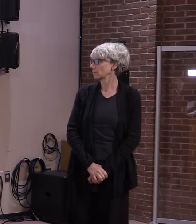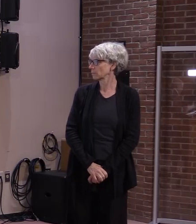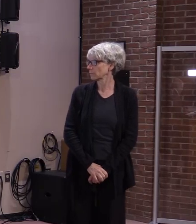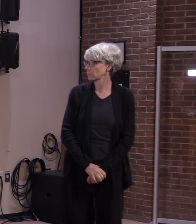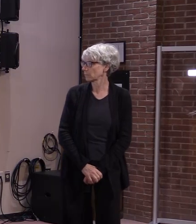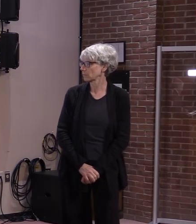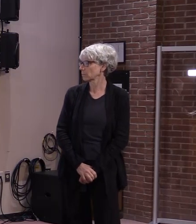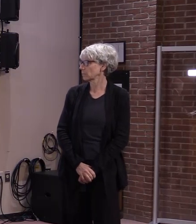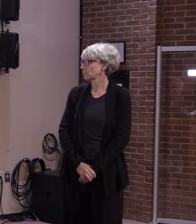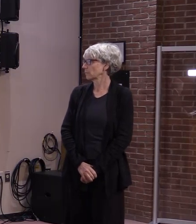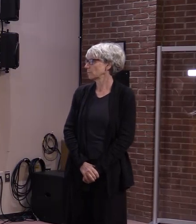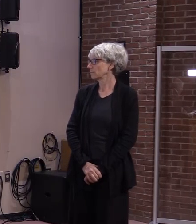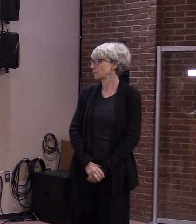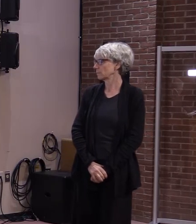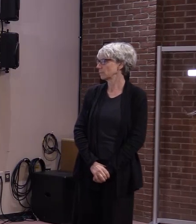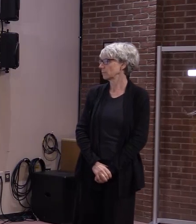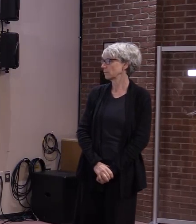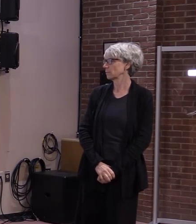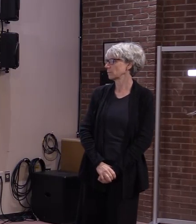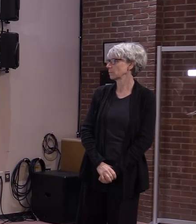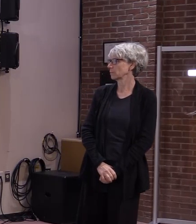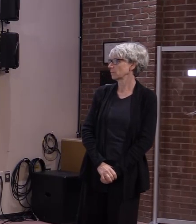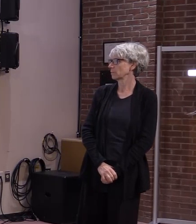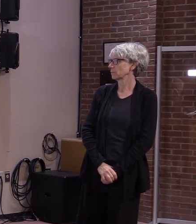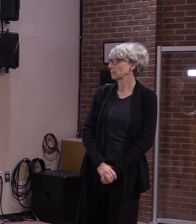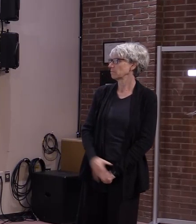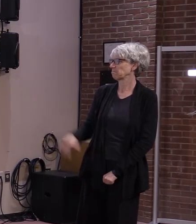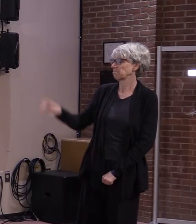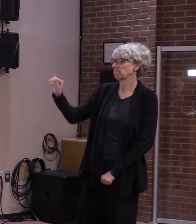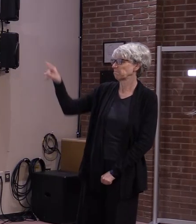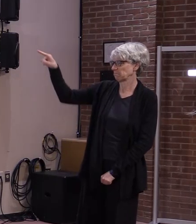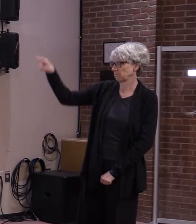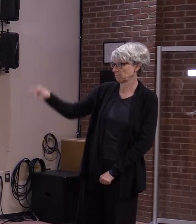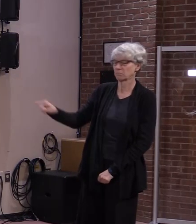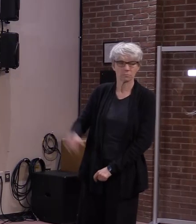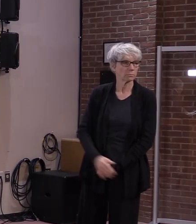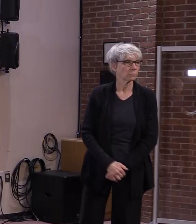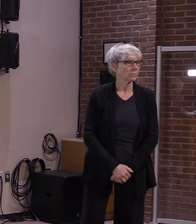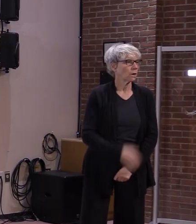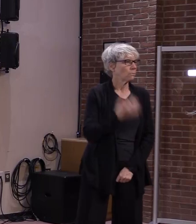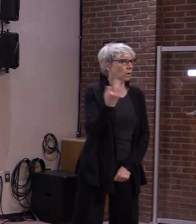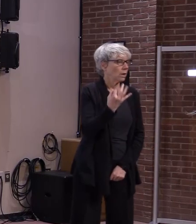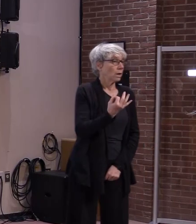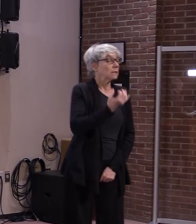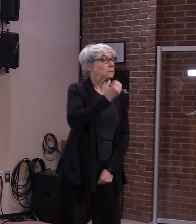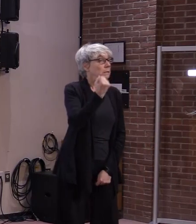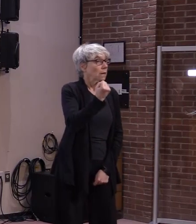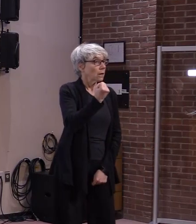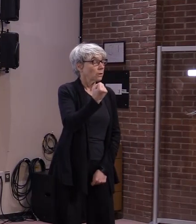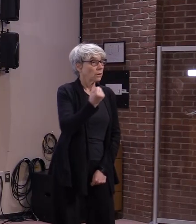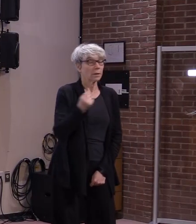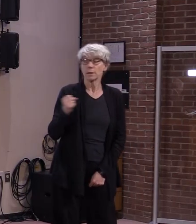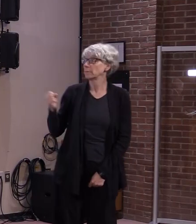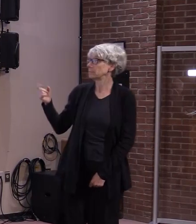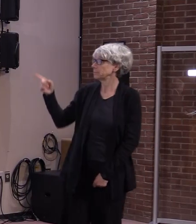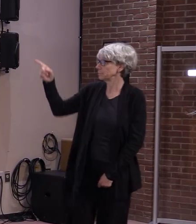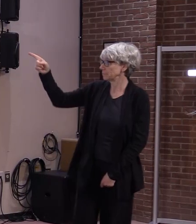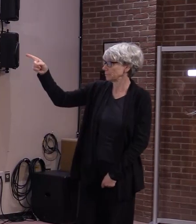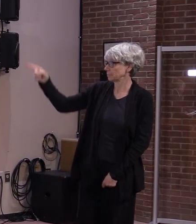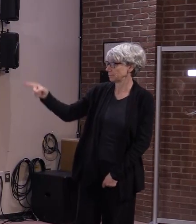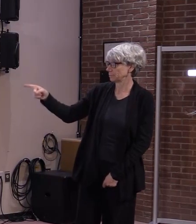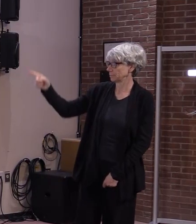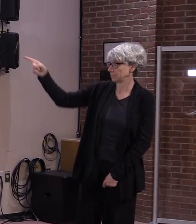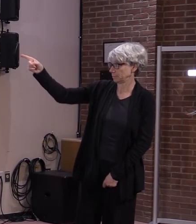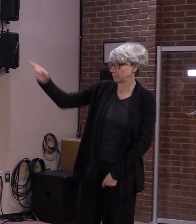Urgent Care Centers, and all the UVM pharmacy locations. On Saturday, the American Legion Post